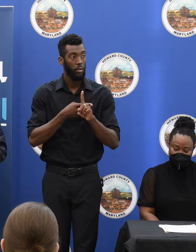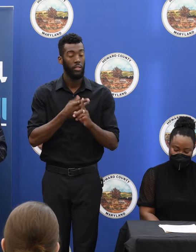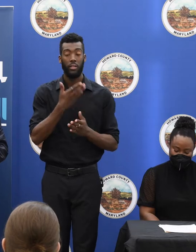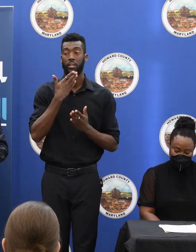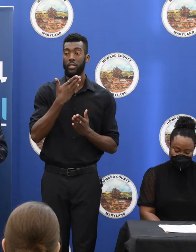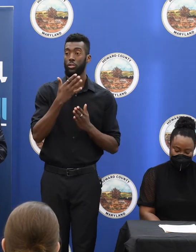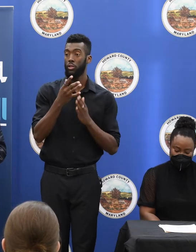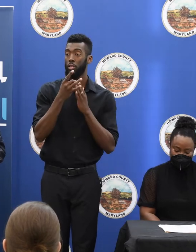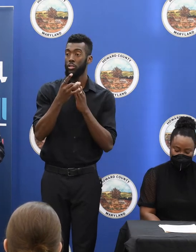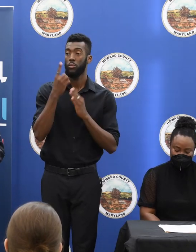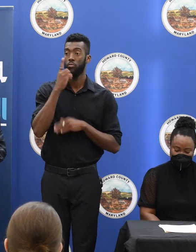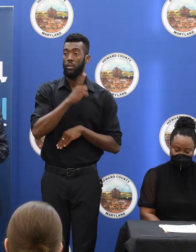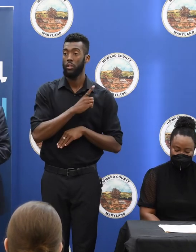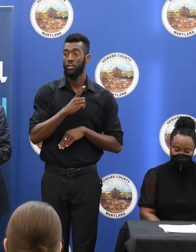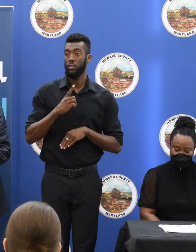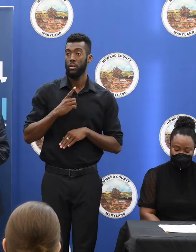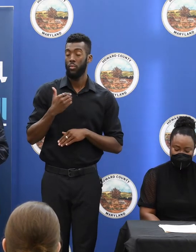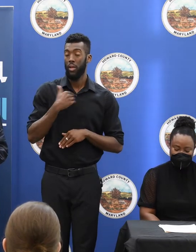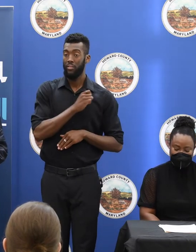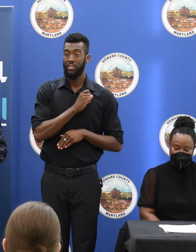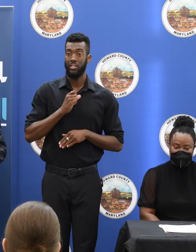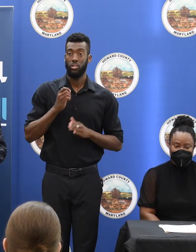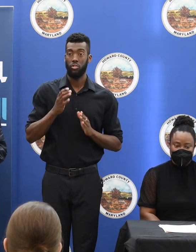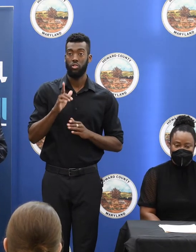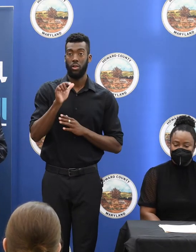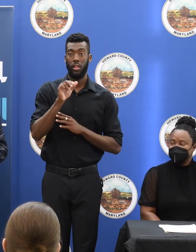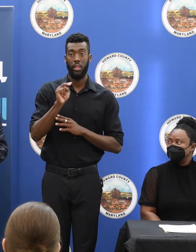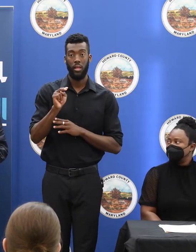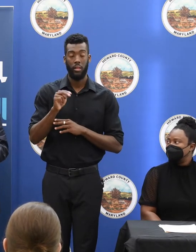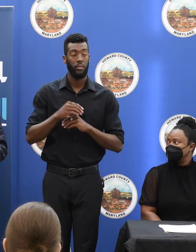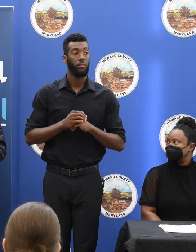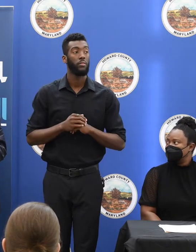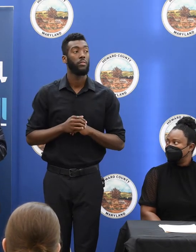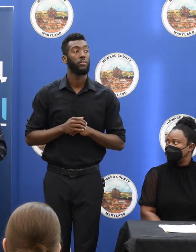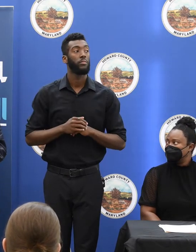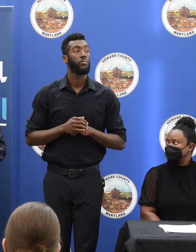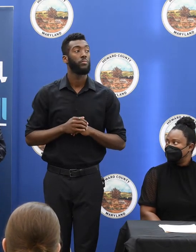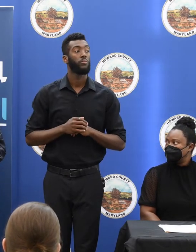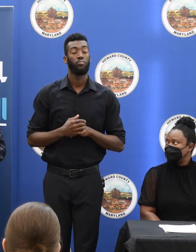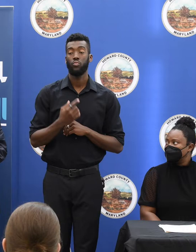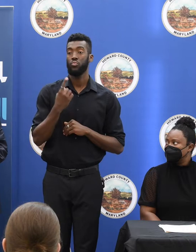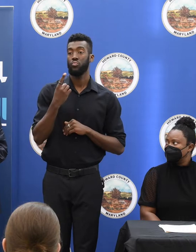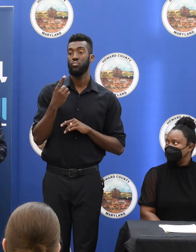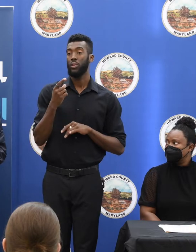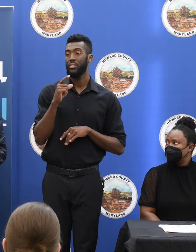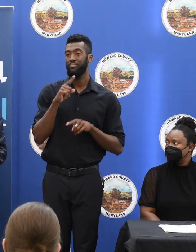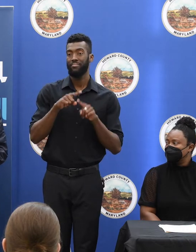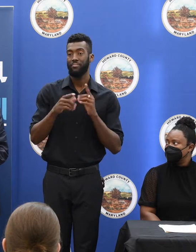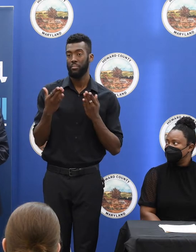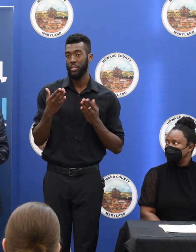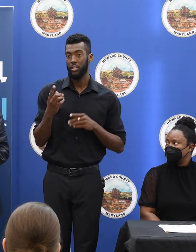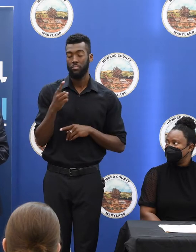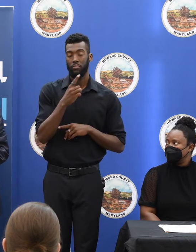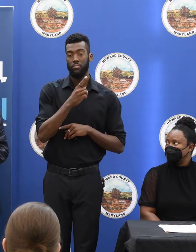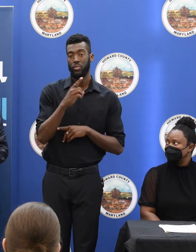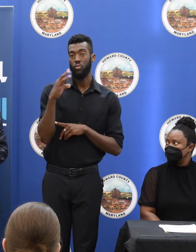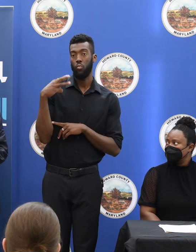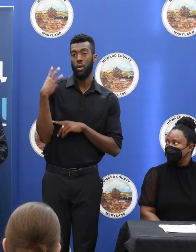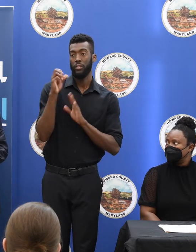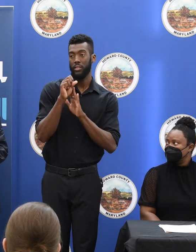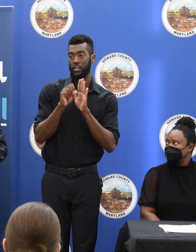legislators we have here, Senator Lamb, Delegate Courtney Watson, and mostly one who couldn't be here, she's in Seattle, is